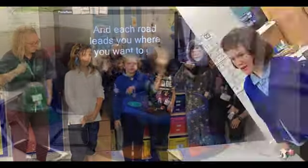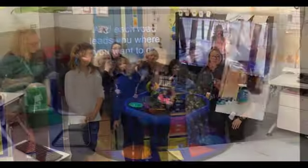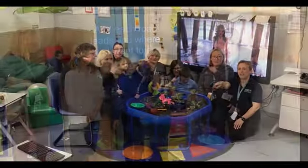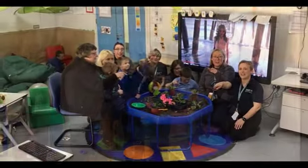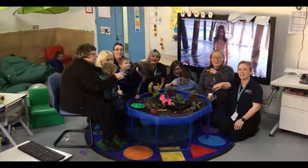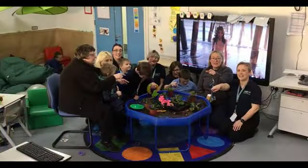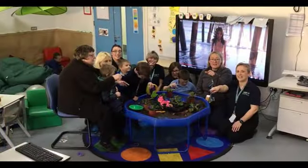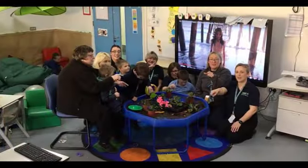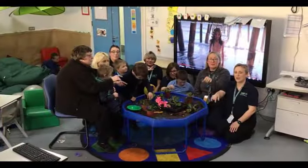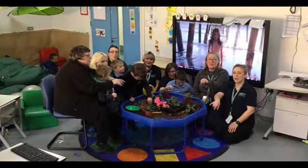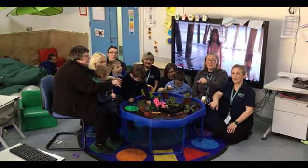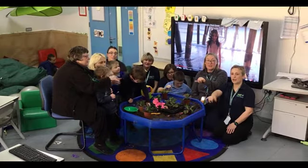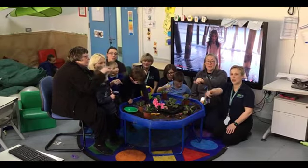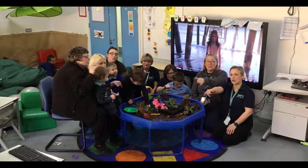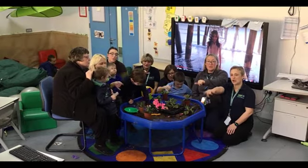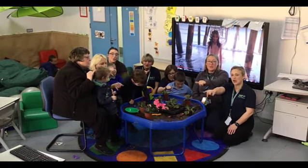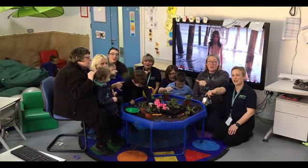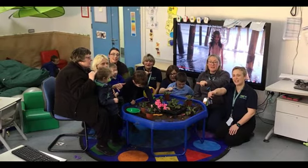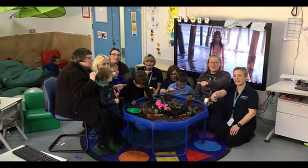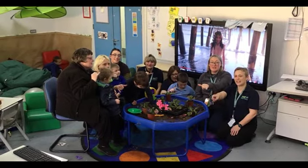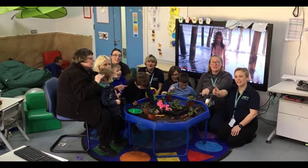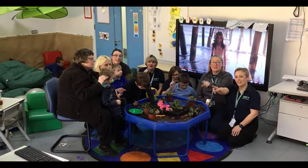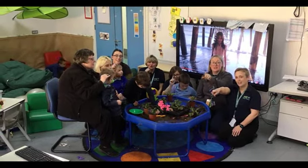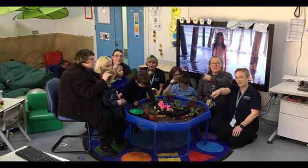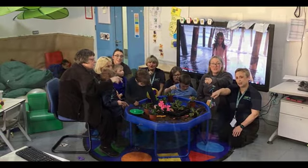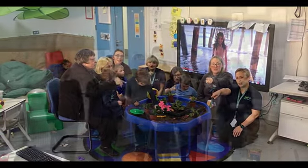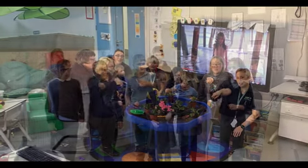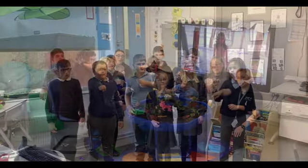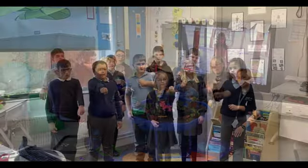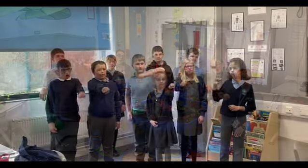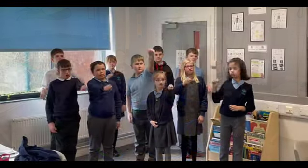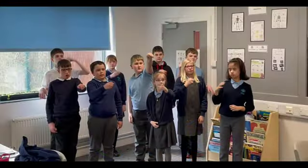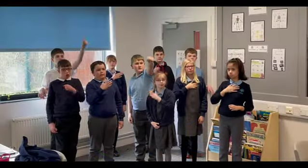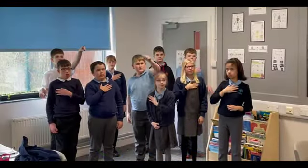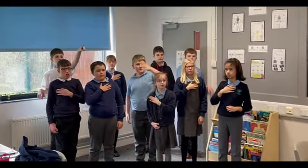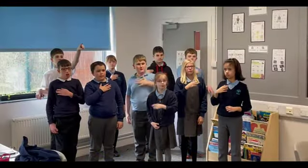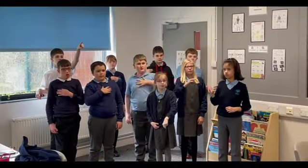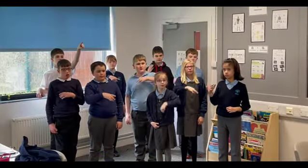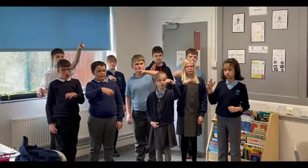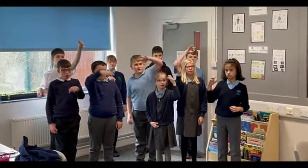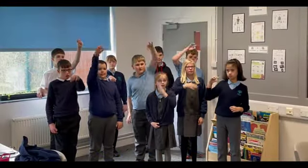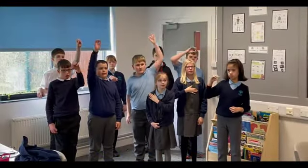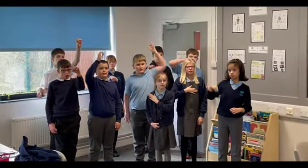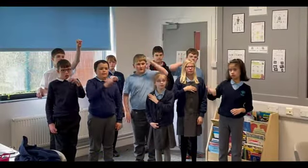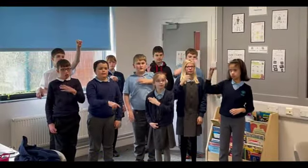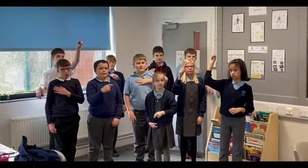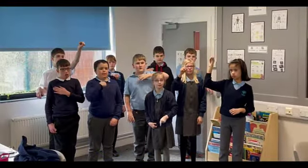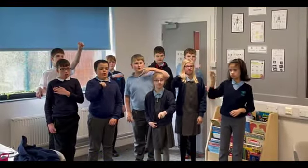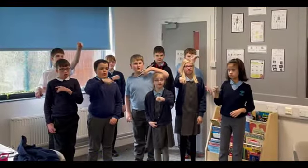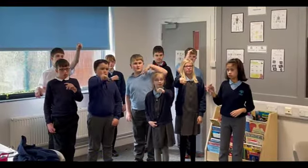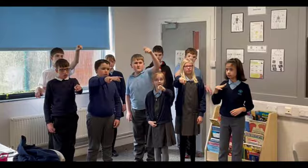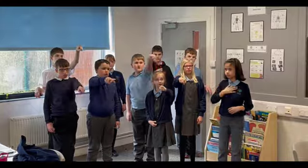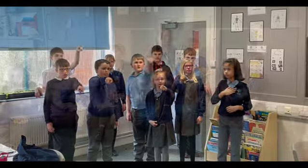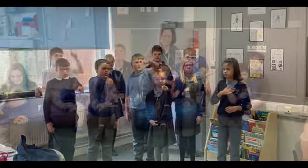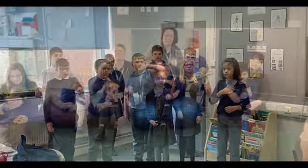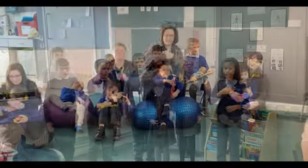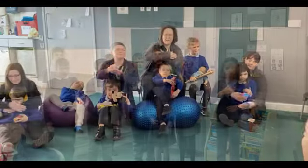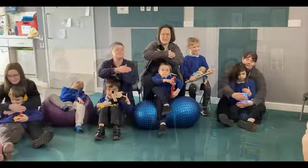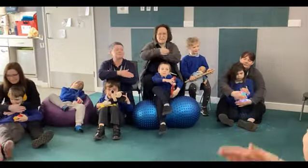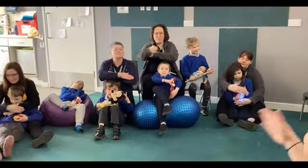And if you're faced with a choice and you have to choose I hope you choose the one that means the most to you And if